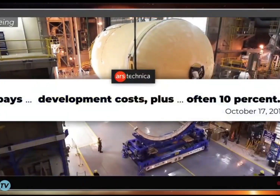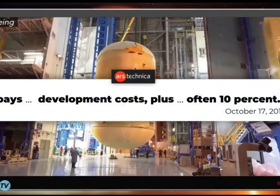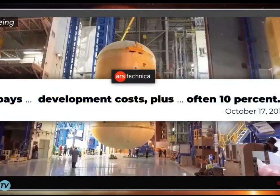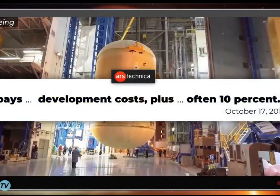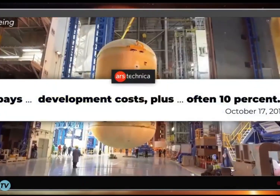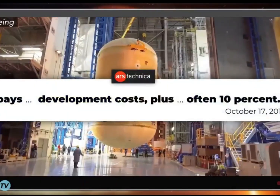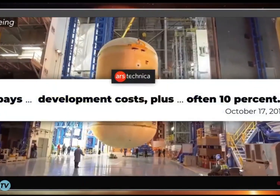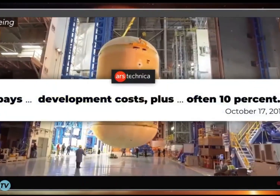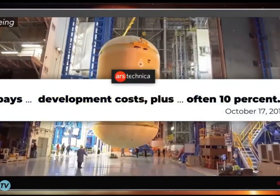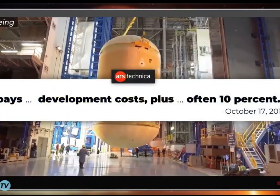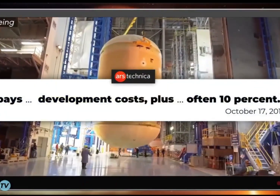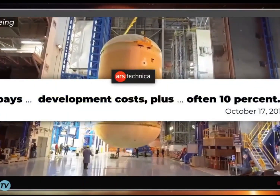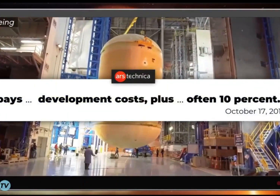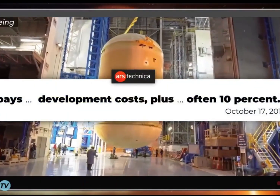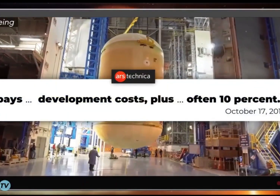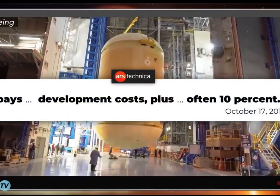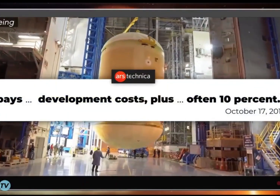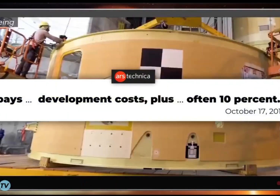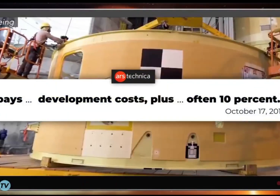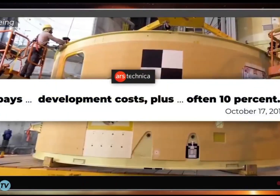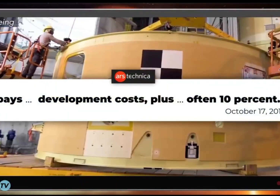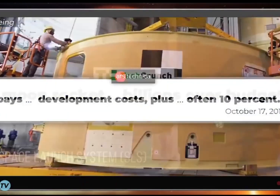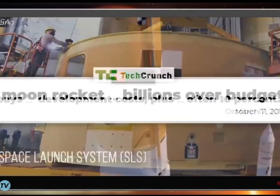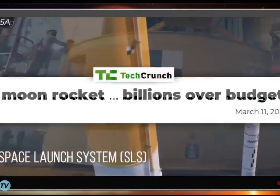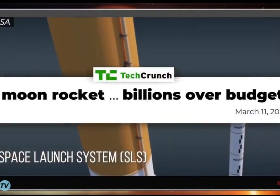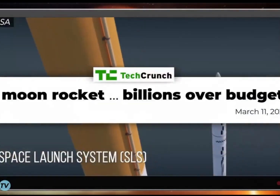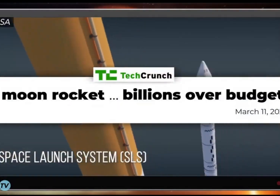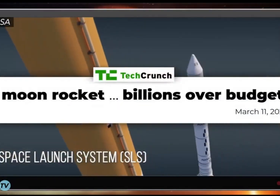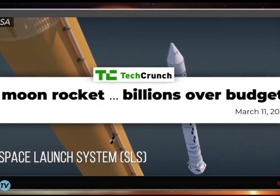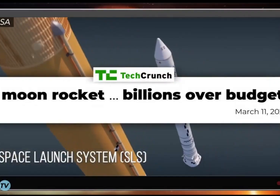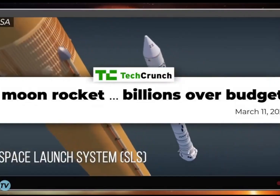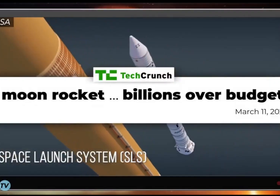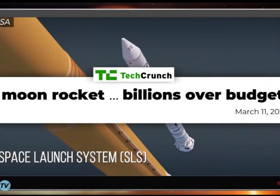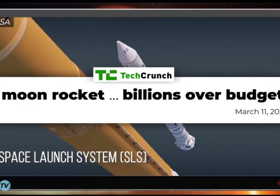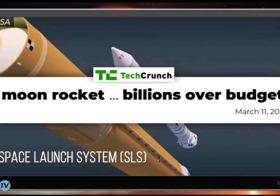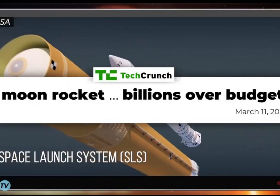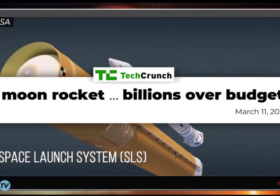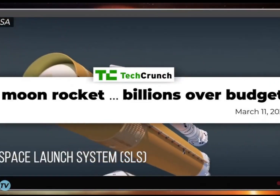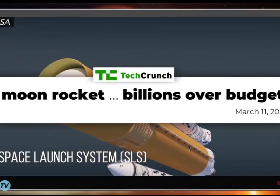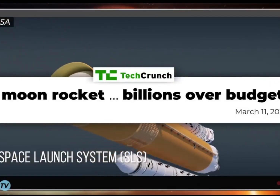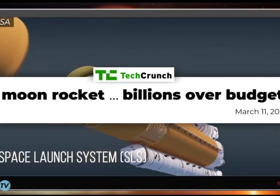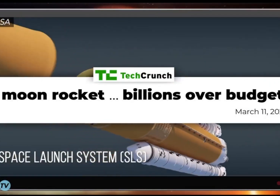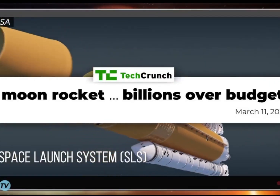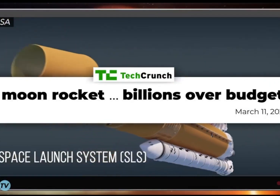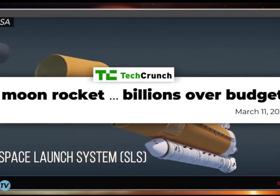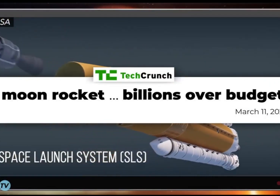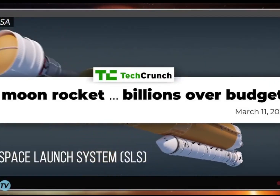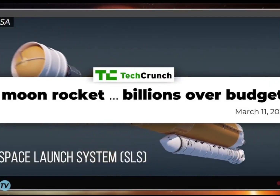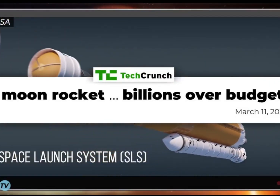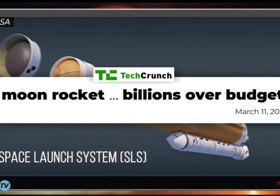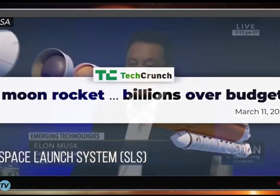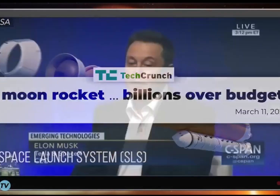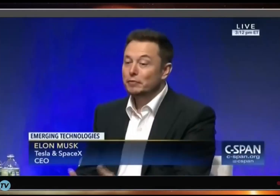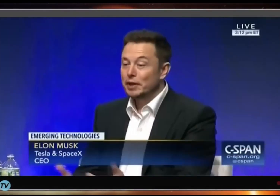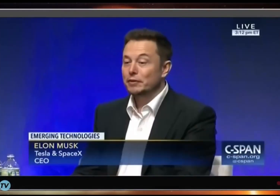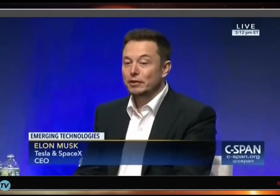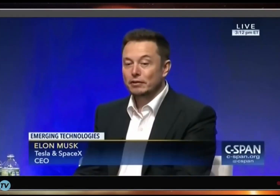development costs and then adds 10% profit. The more projects cost, the bigger the contractors' profit. We have good people